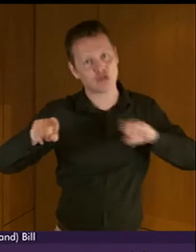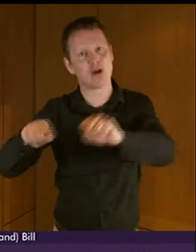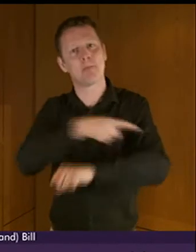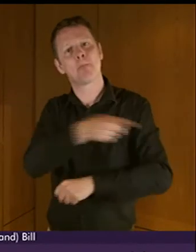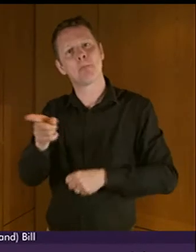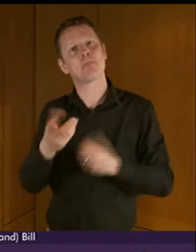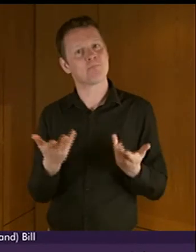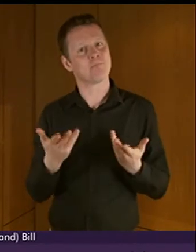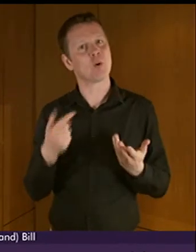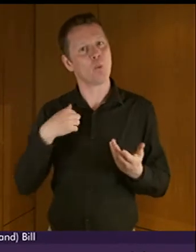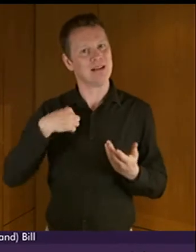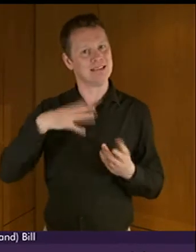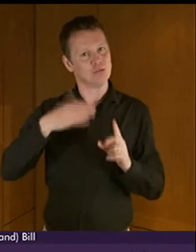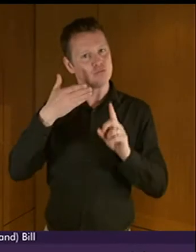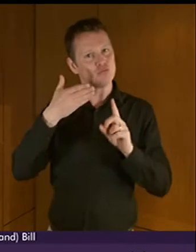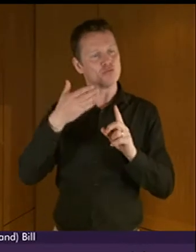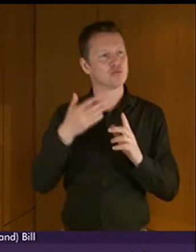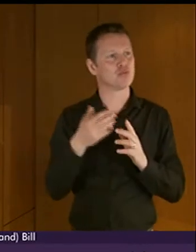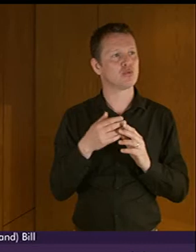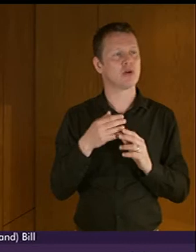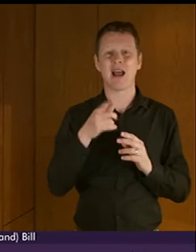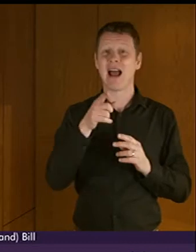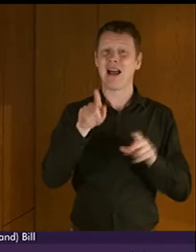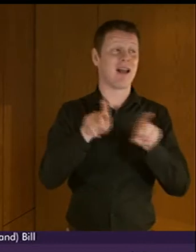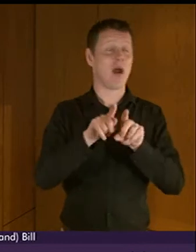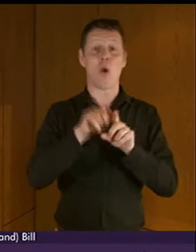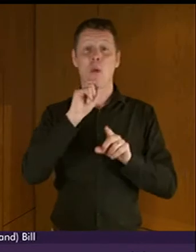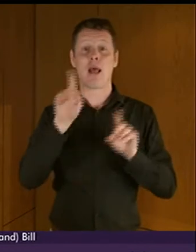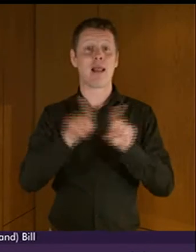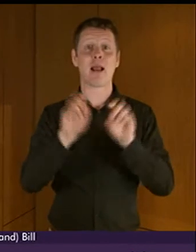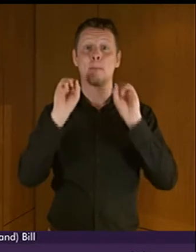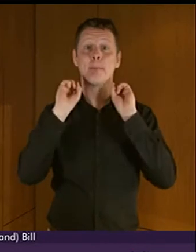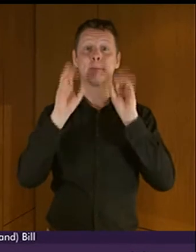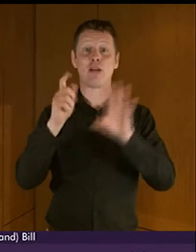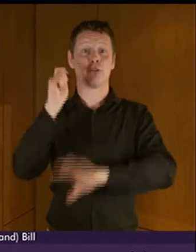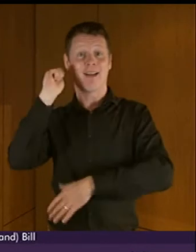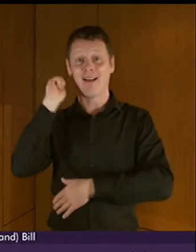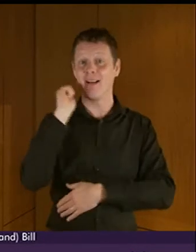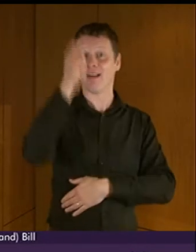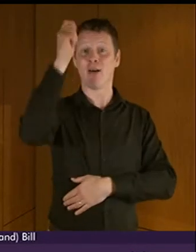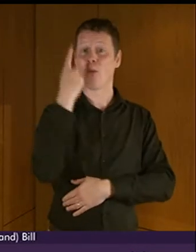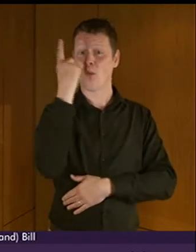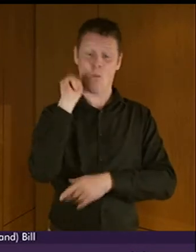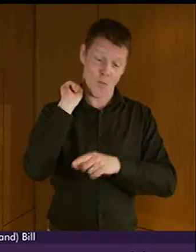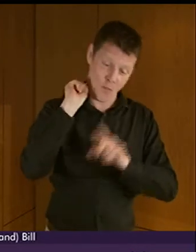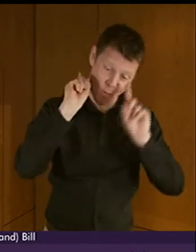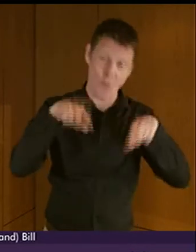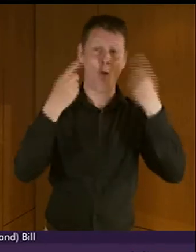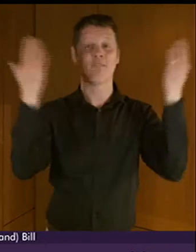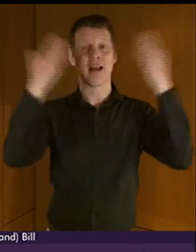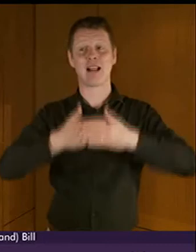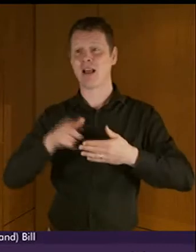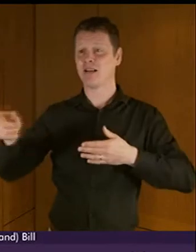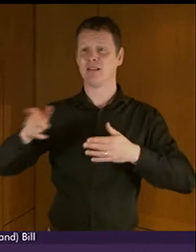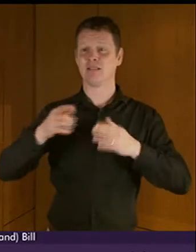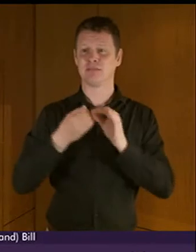recognise that it's not possible to wave a magic wand and instantly enable BSL users to start using their